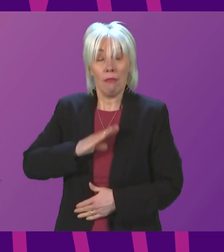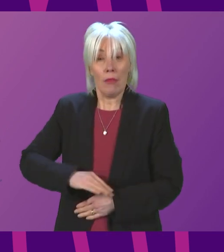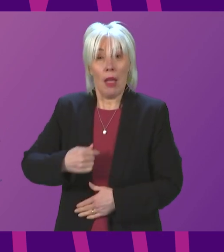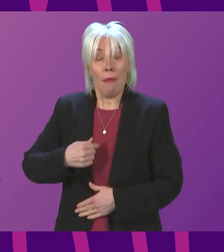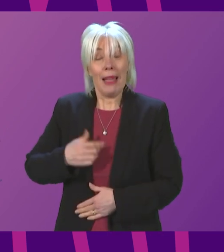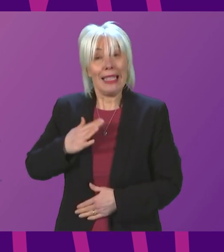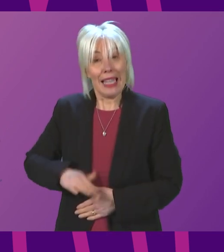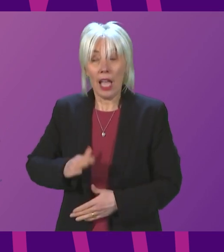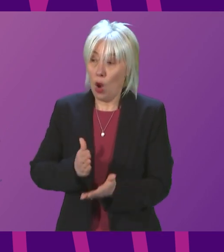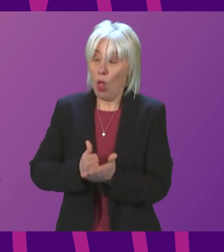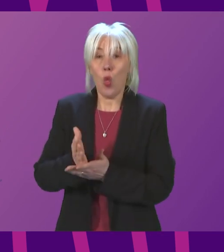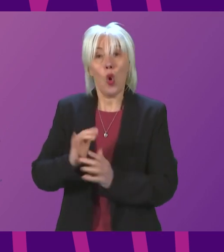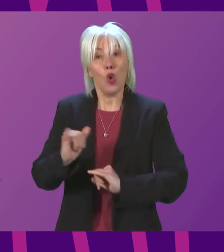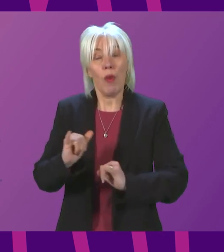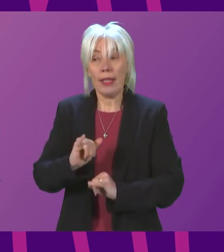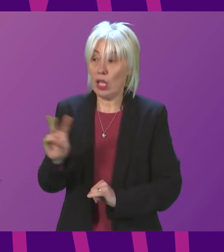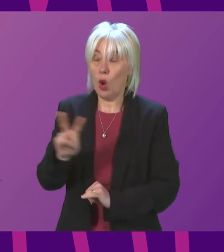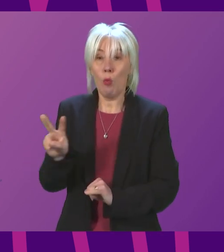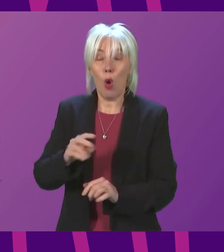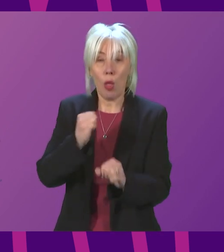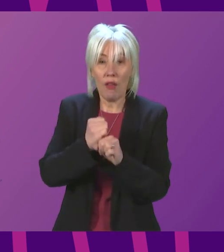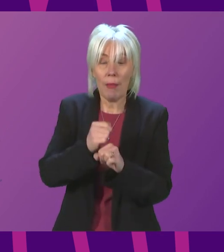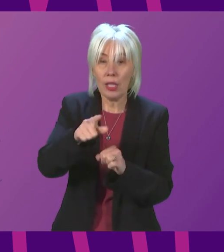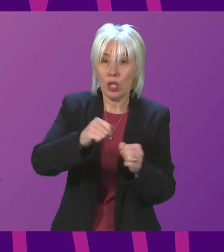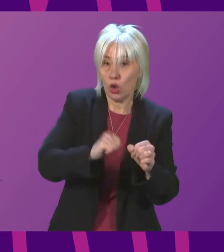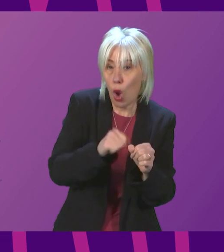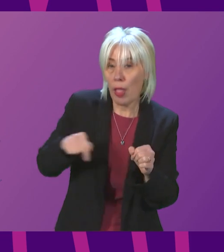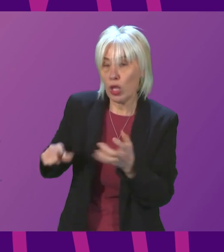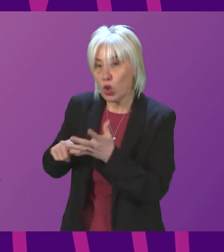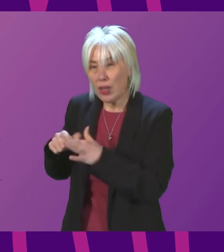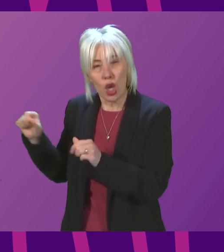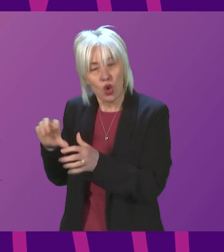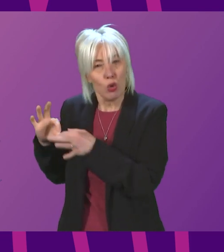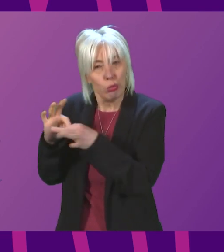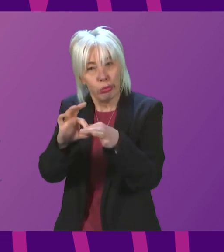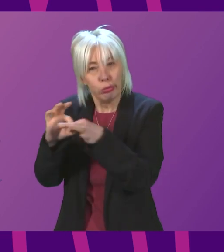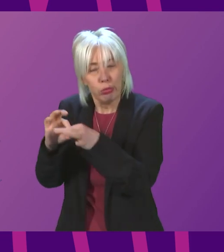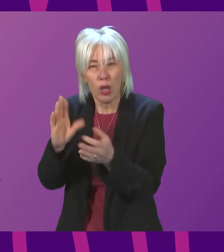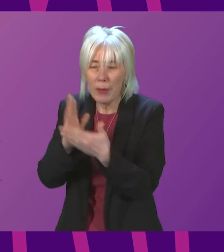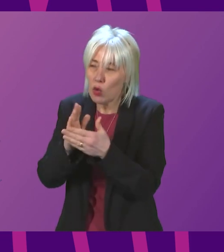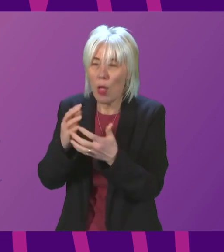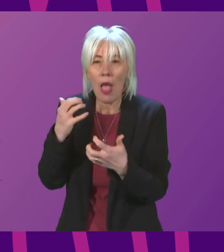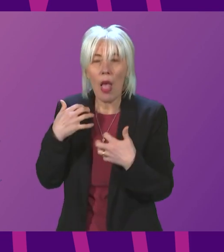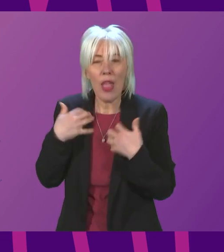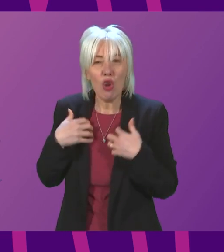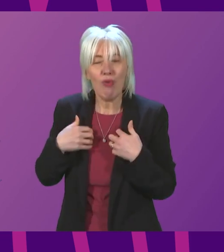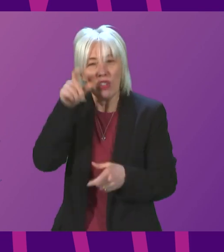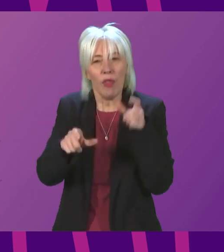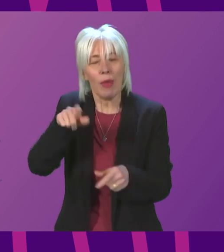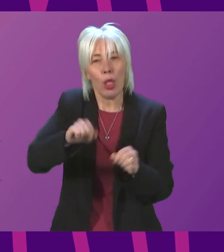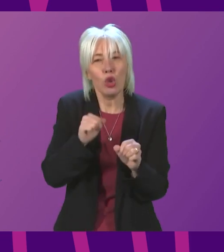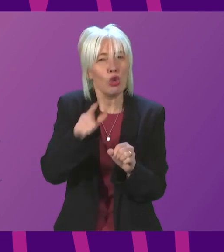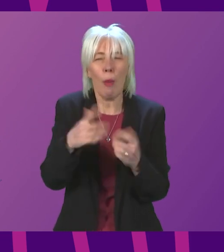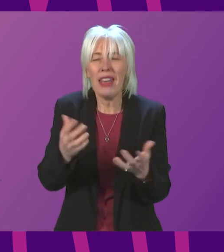particularly at times of crisis, for both governments in Scotland and the UK to work together in the interests of Scots, but instead we see